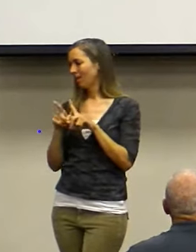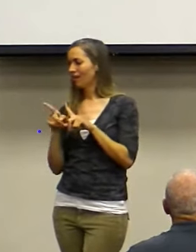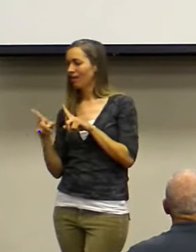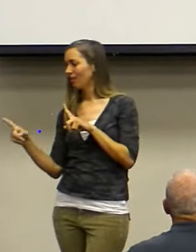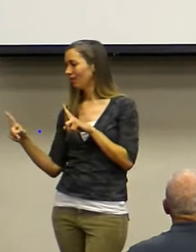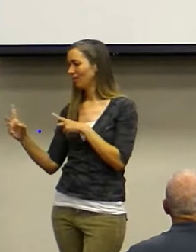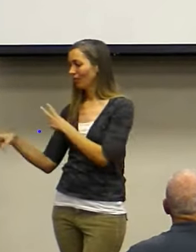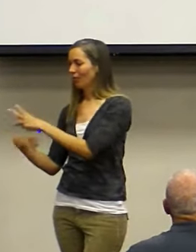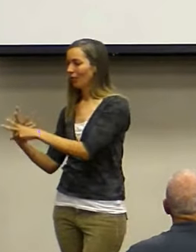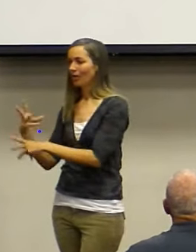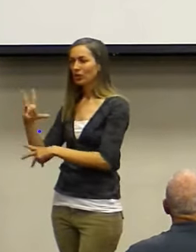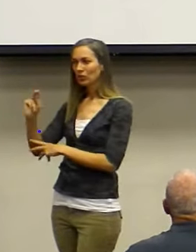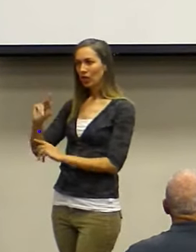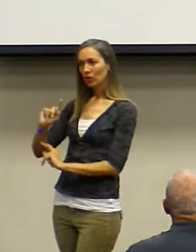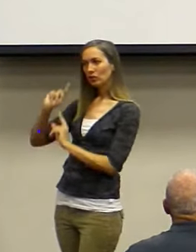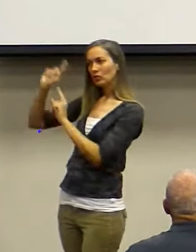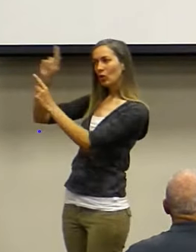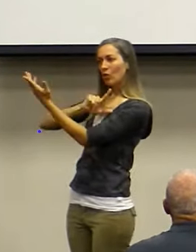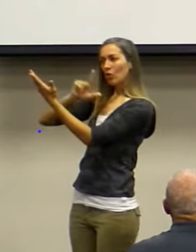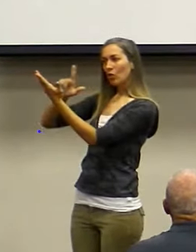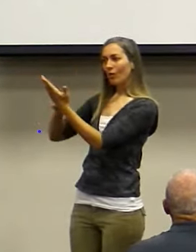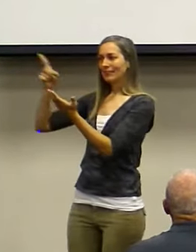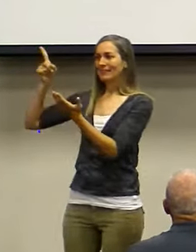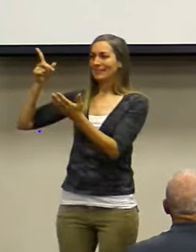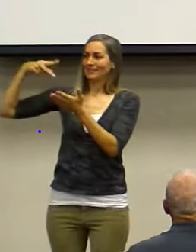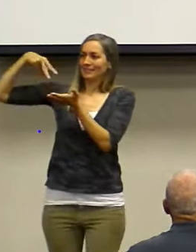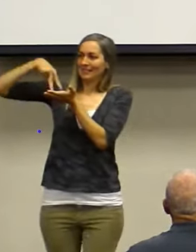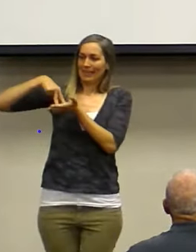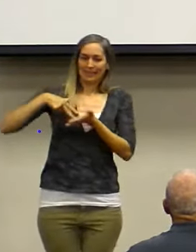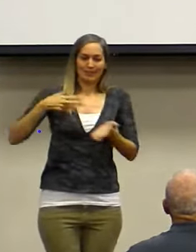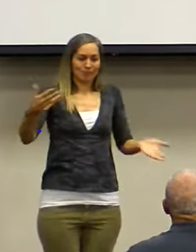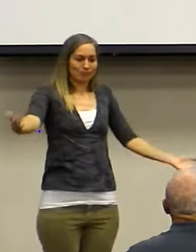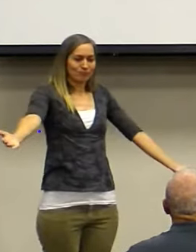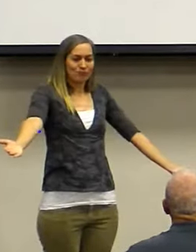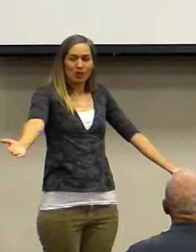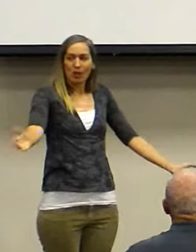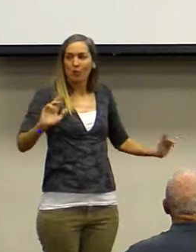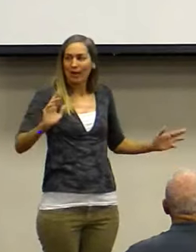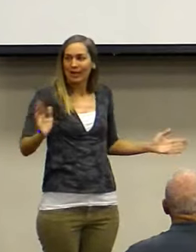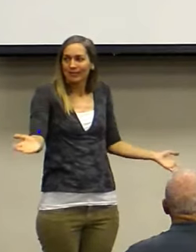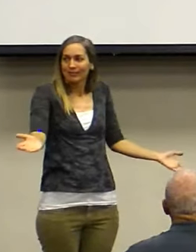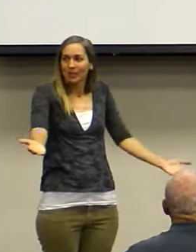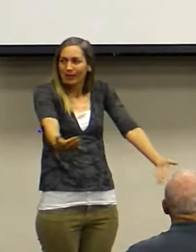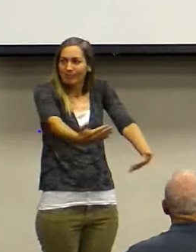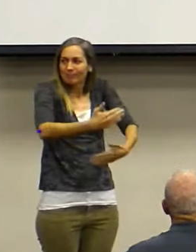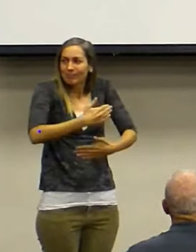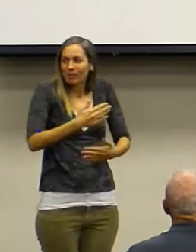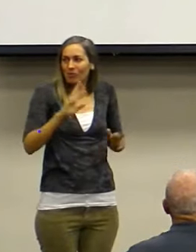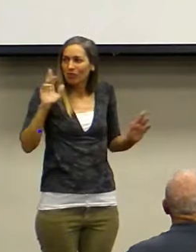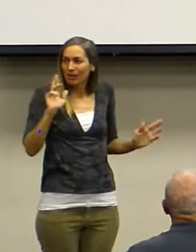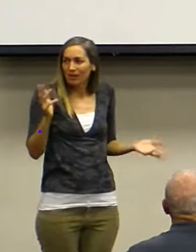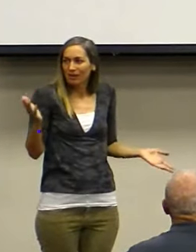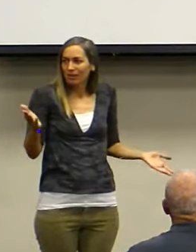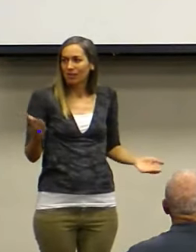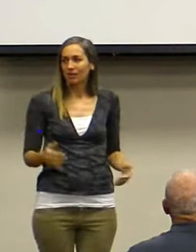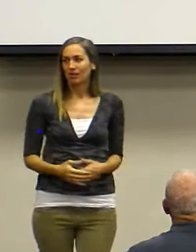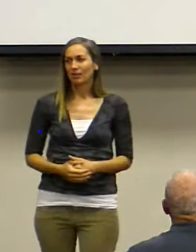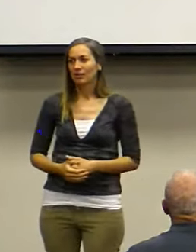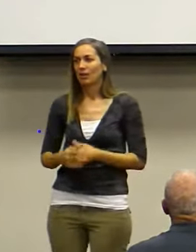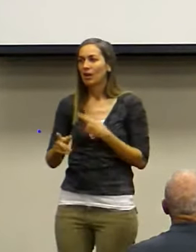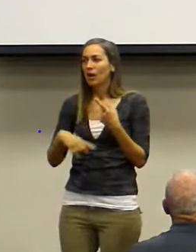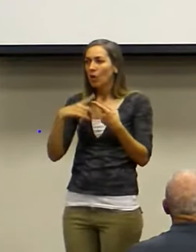You're running to your Lord with his arms wide open. And it's pretty cool because when you talk about